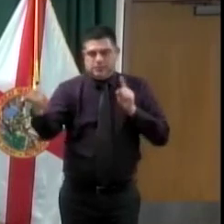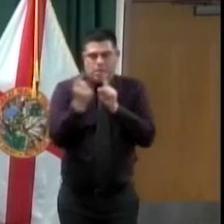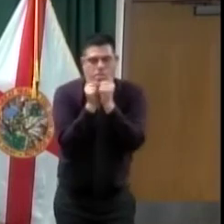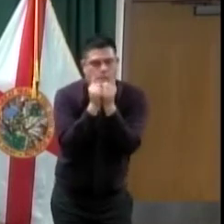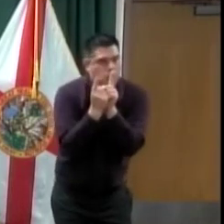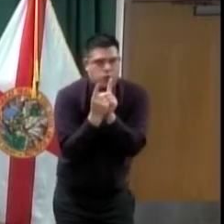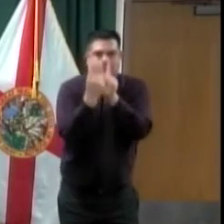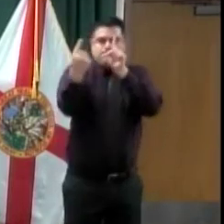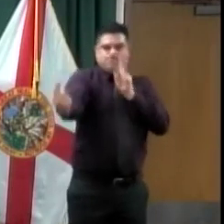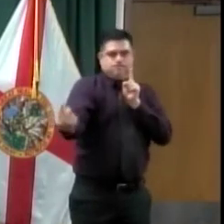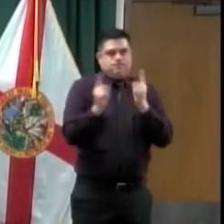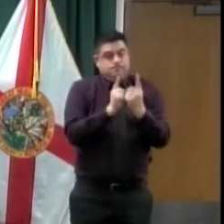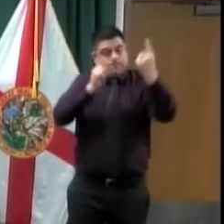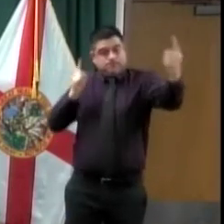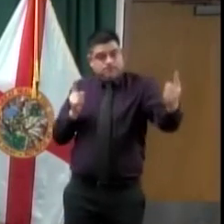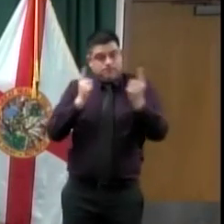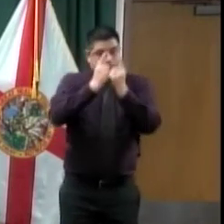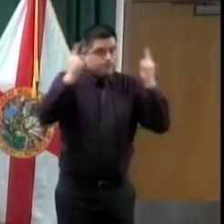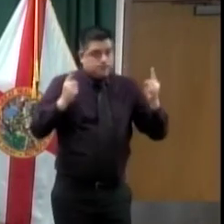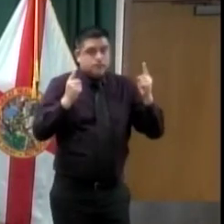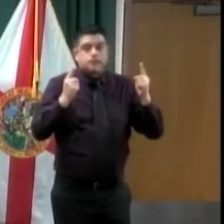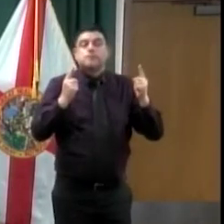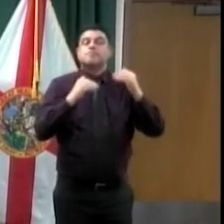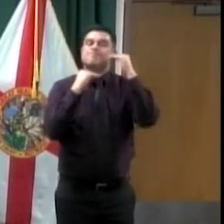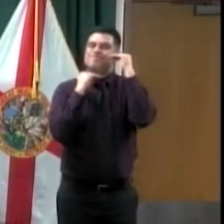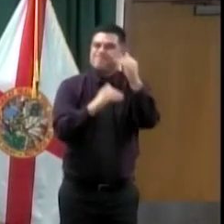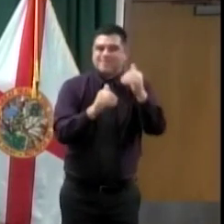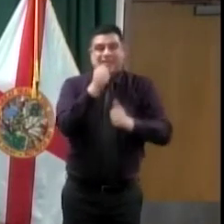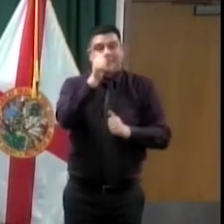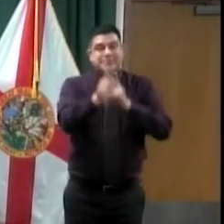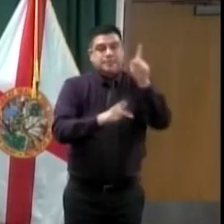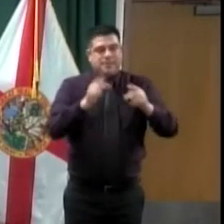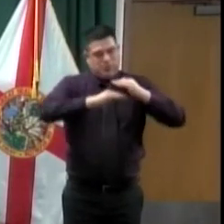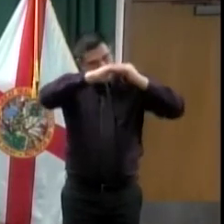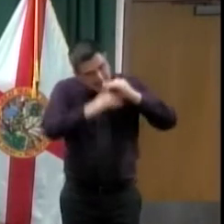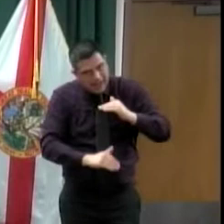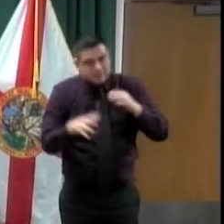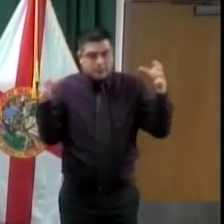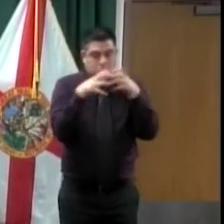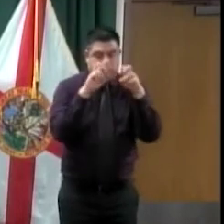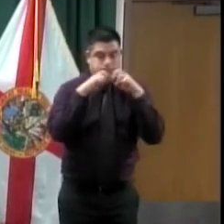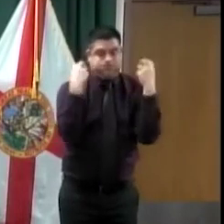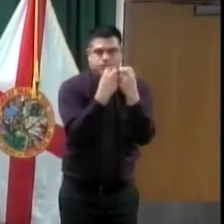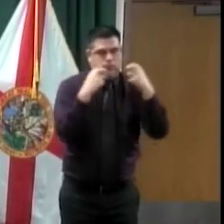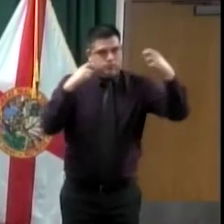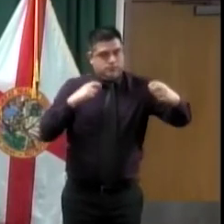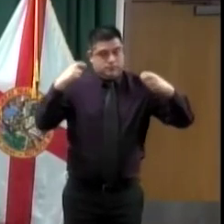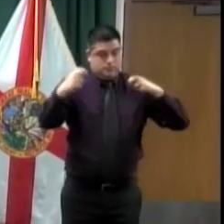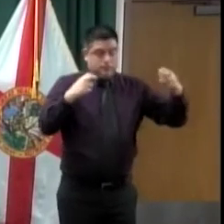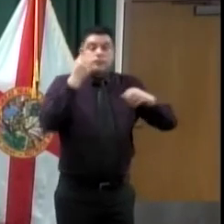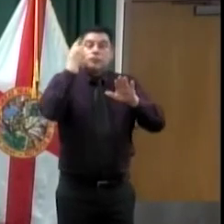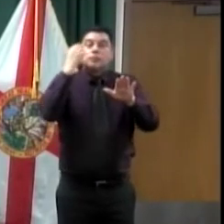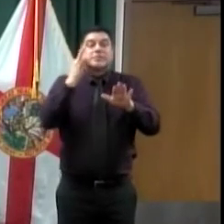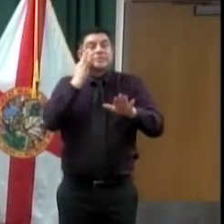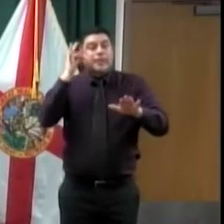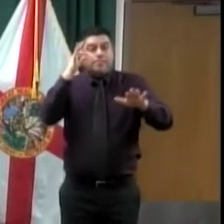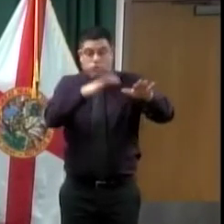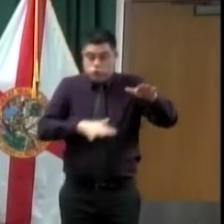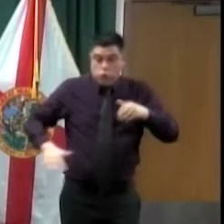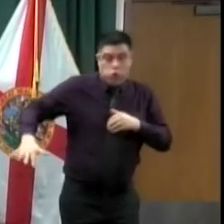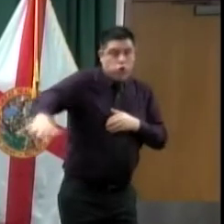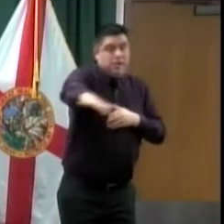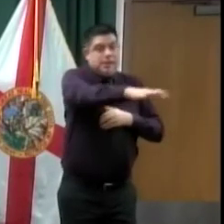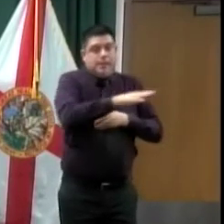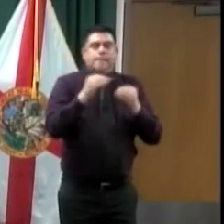So in Seminole County, again, it's going to be a little bit more strict than maybe some other counties where you could be at a grocery store and